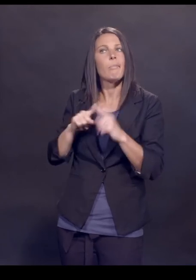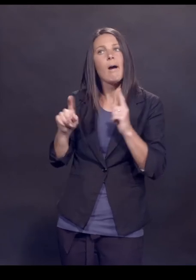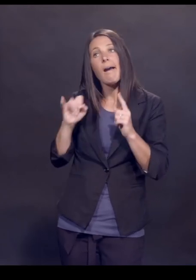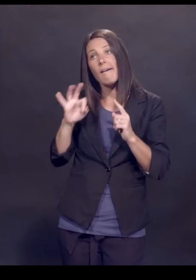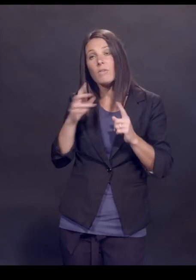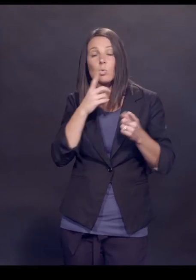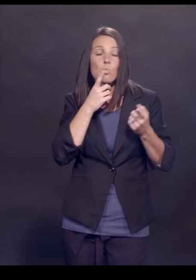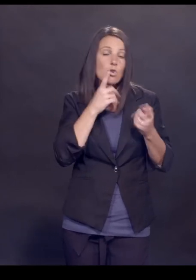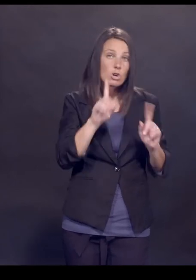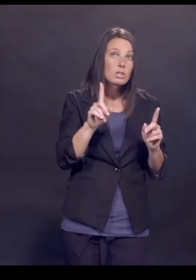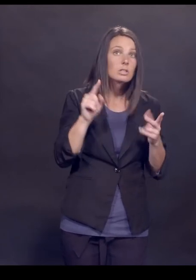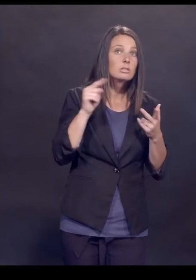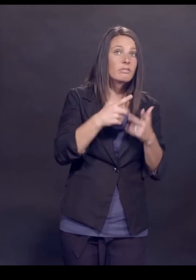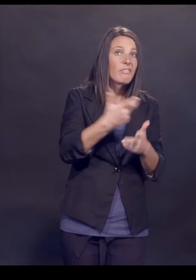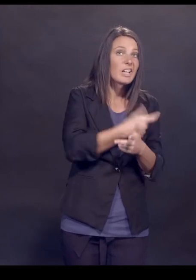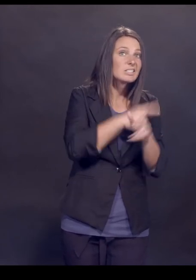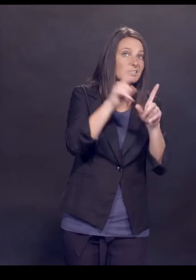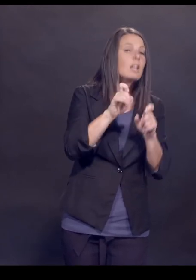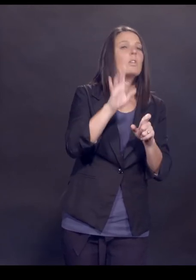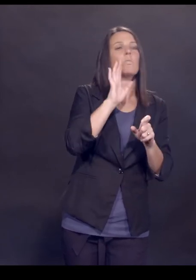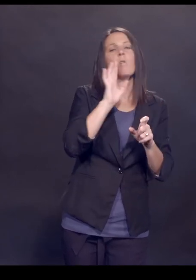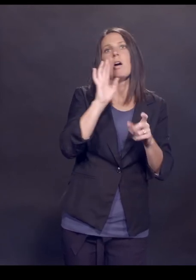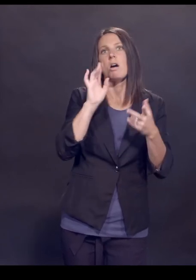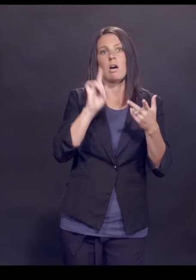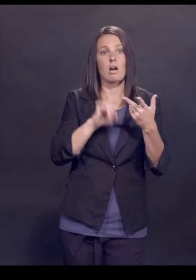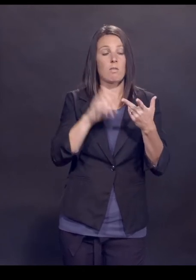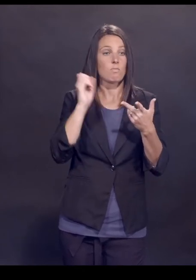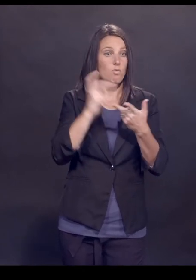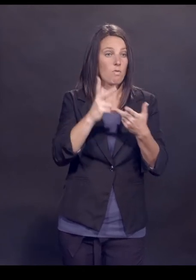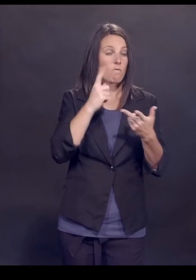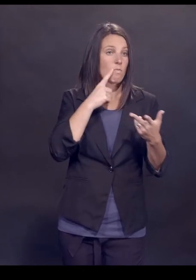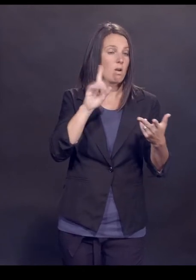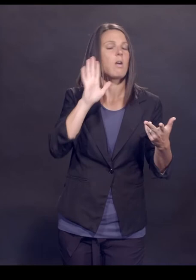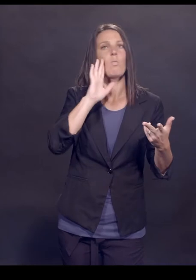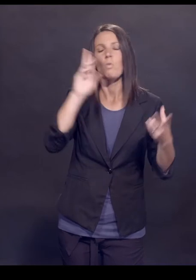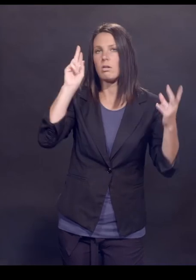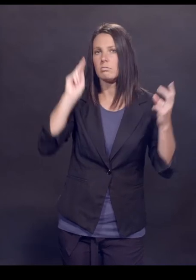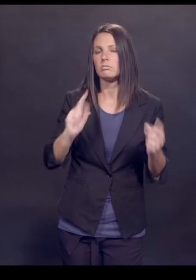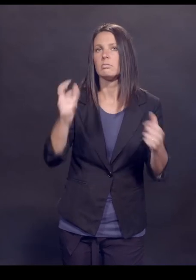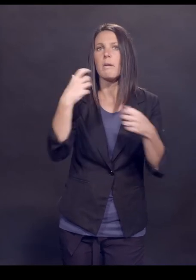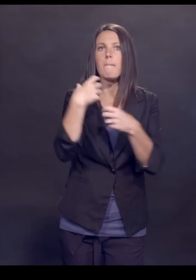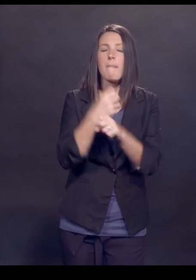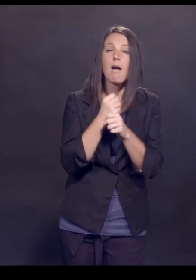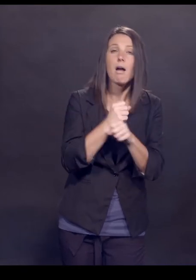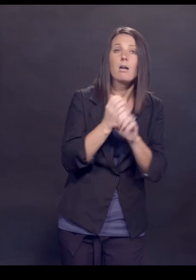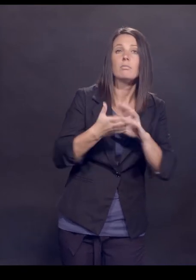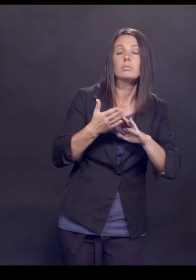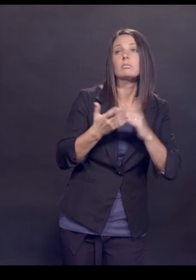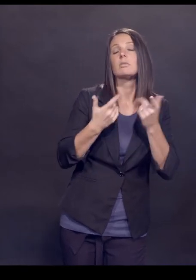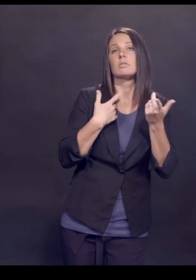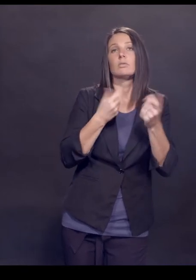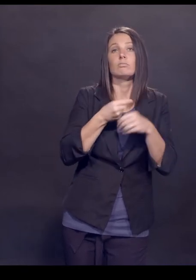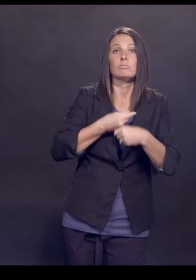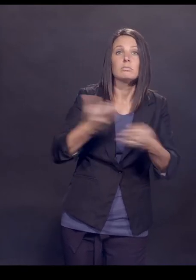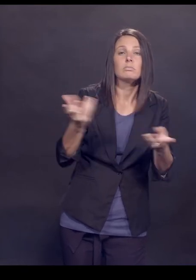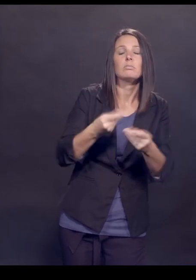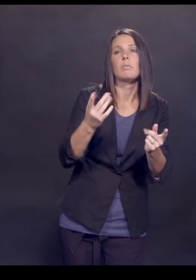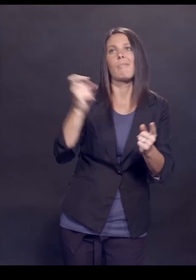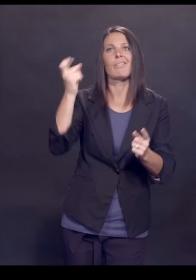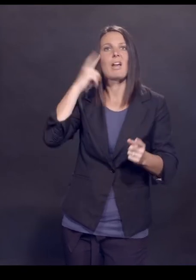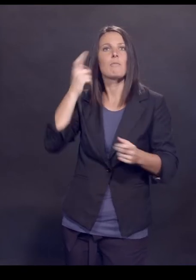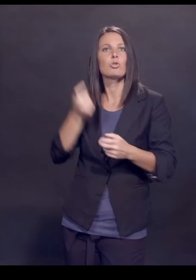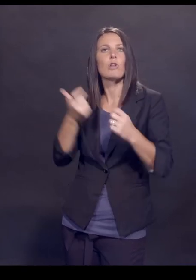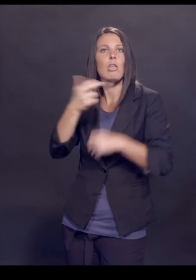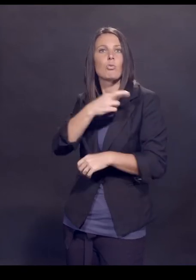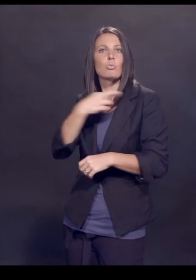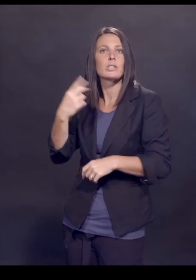if it does work, we'll be able to have vaccines the minute we find out that it works. So that's what made it so fast. Basically, the government took the risk out of it from